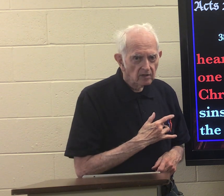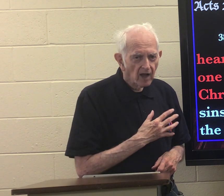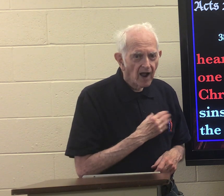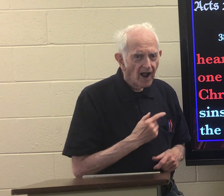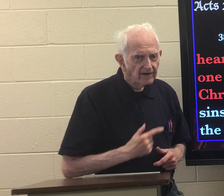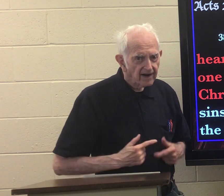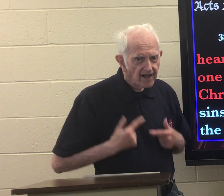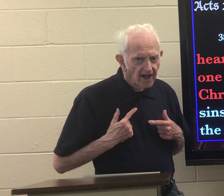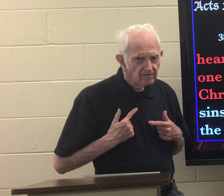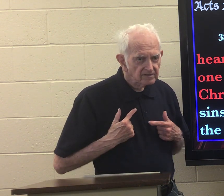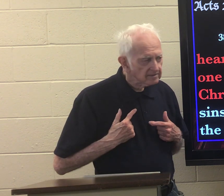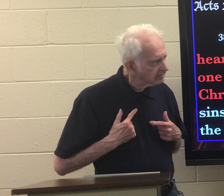and lives